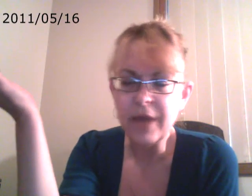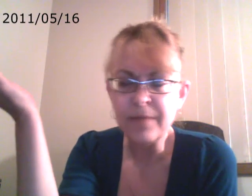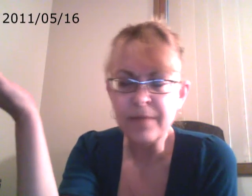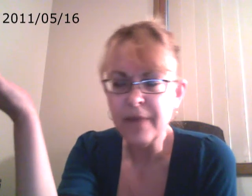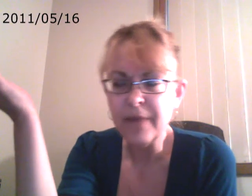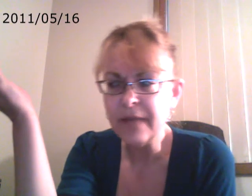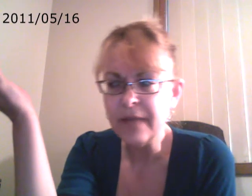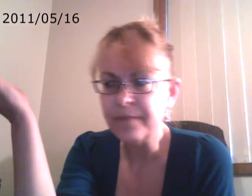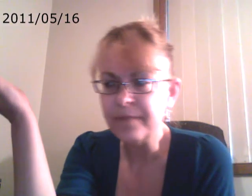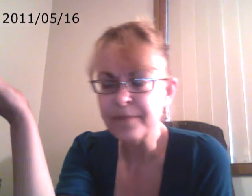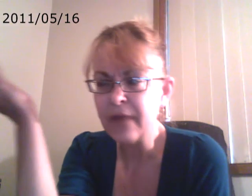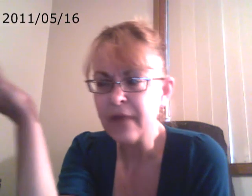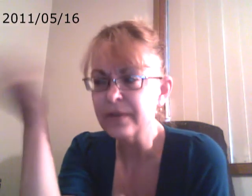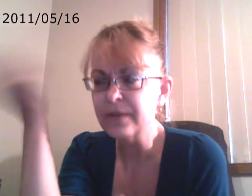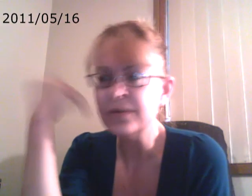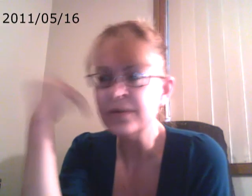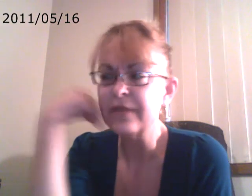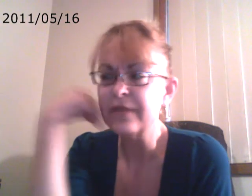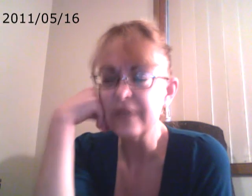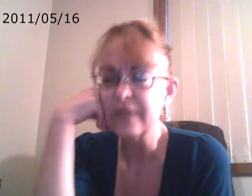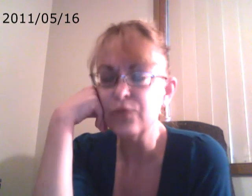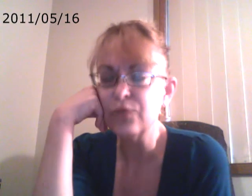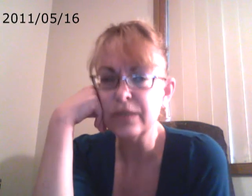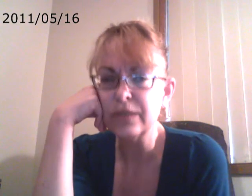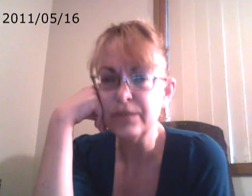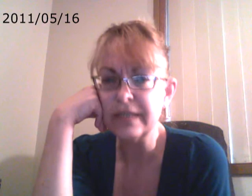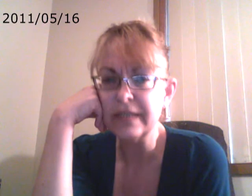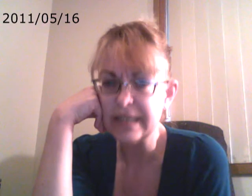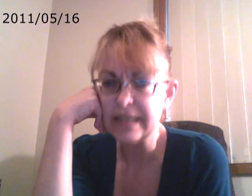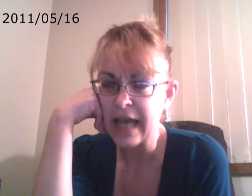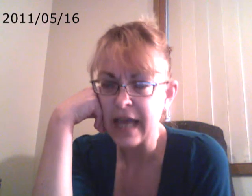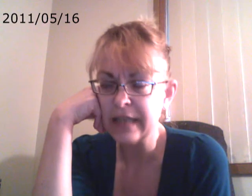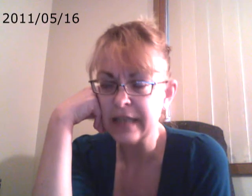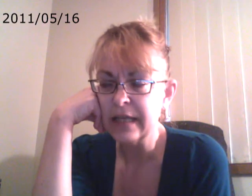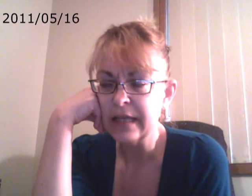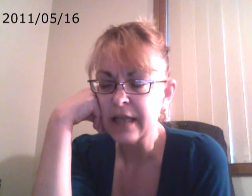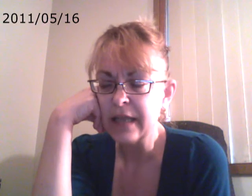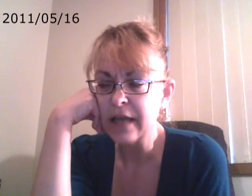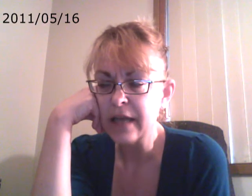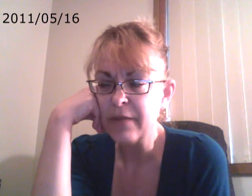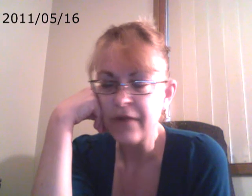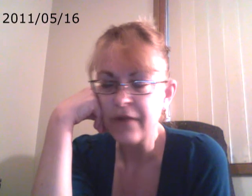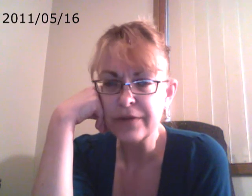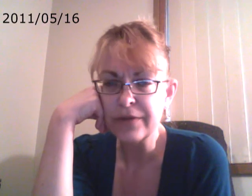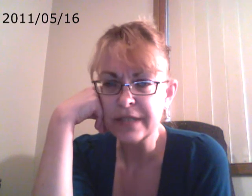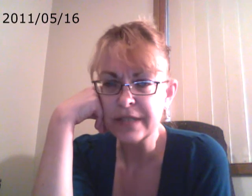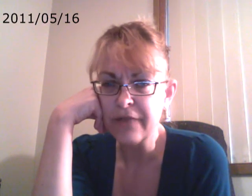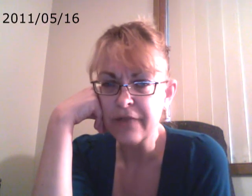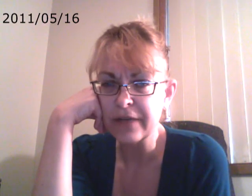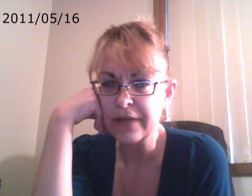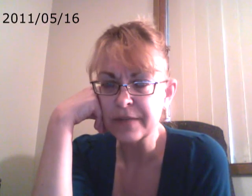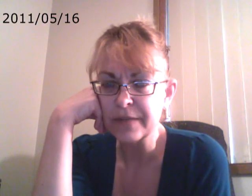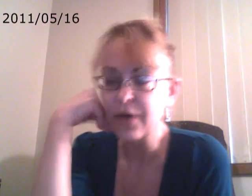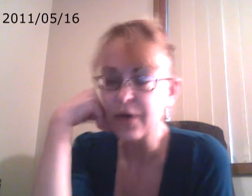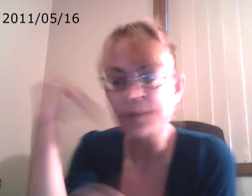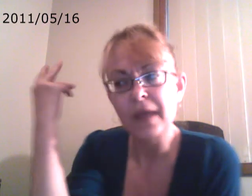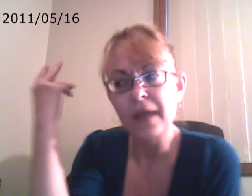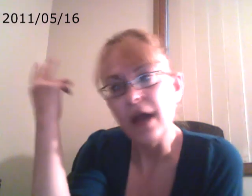parents' world, I feel really, really sad that my father is suffering. So I